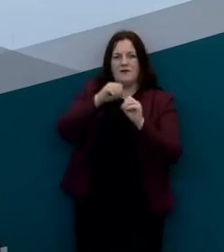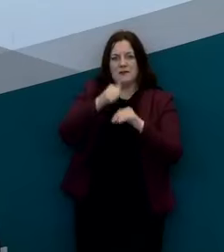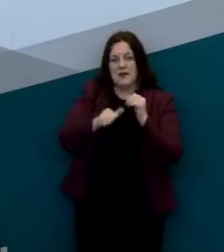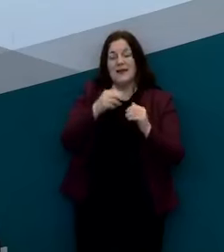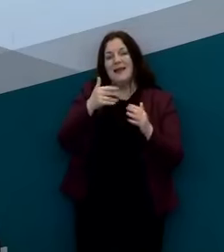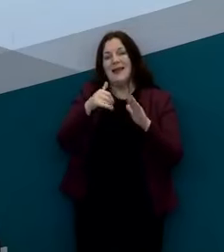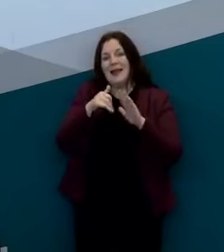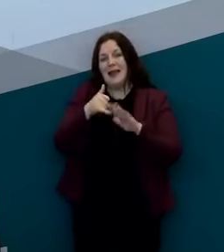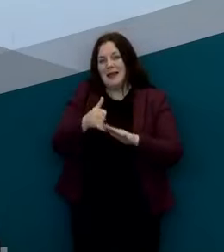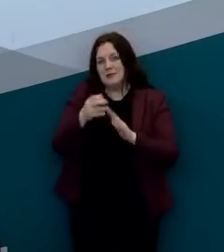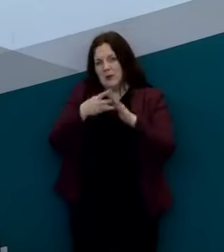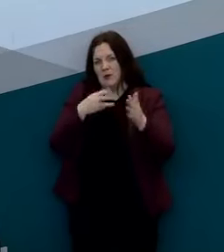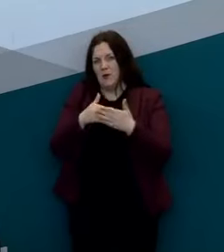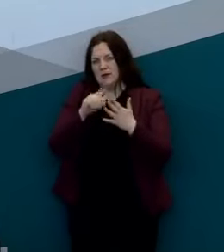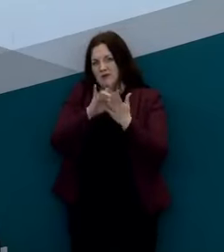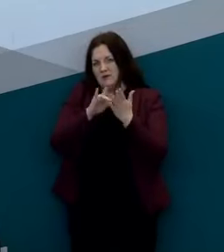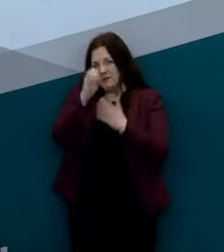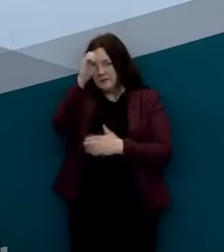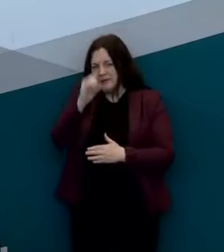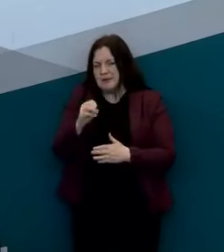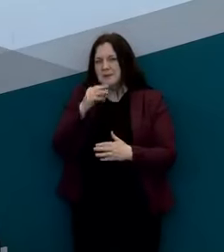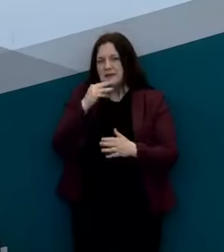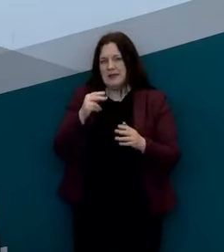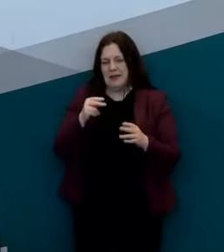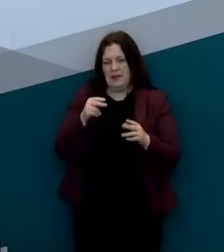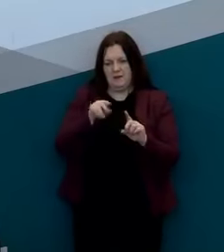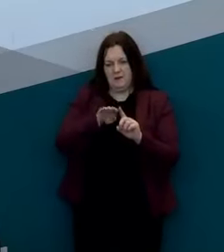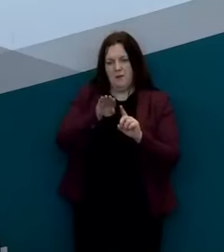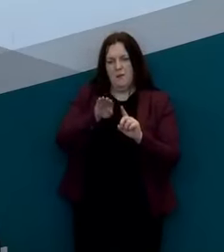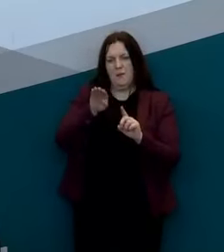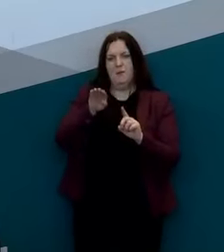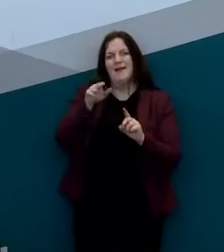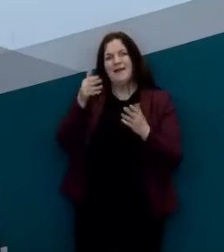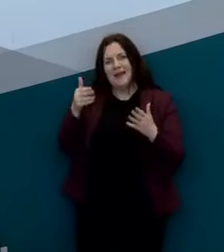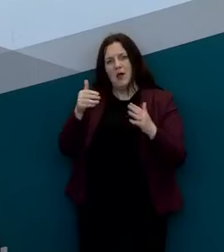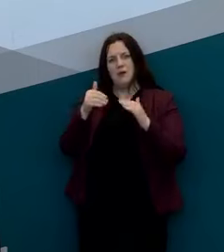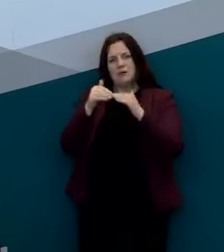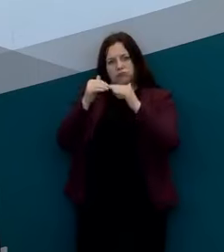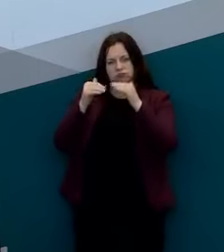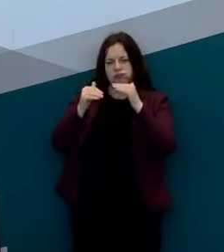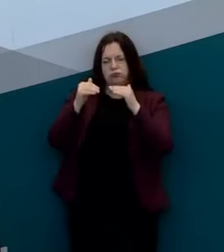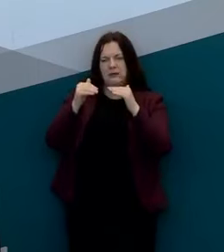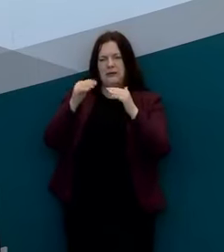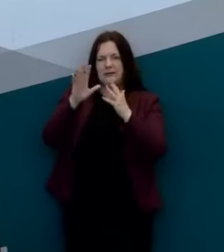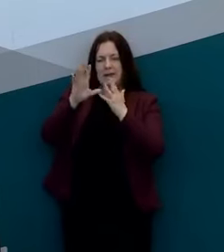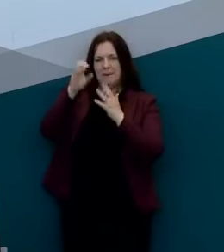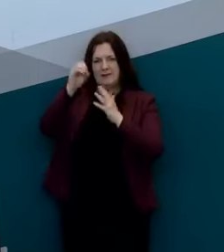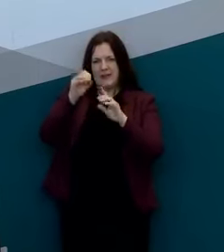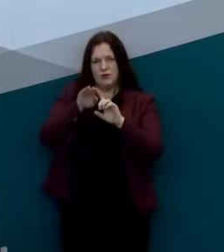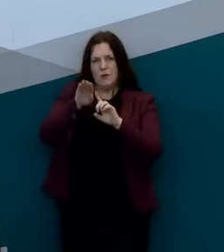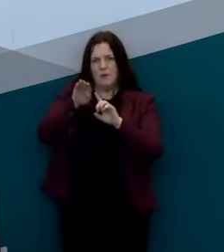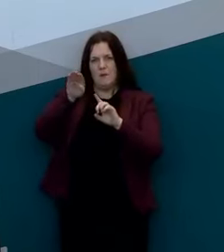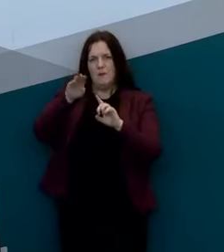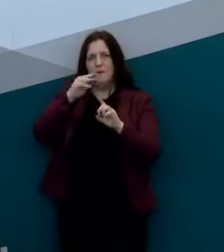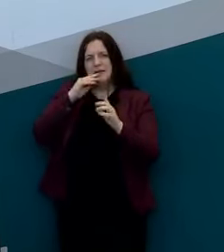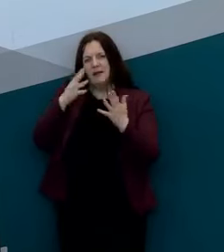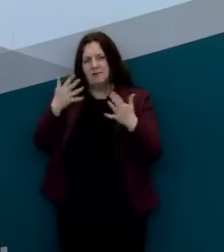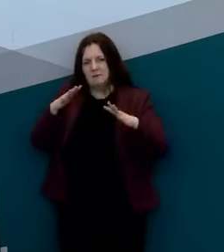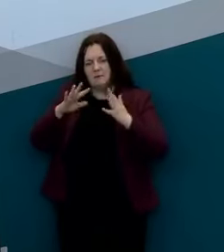down to 15 percent increase day on day and we're now a little bit below 10 percent so it's 9 percent over the